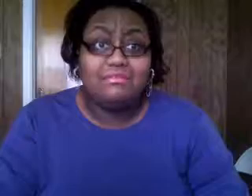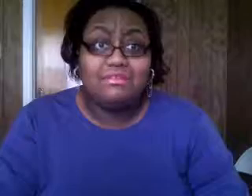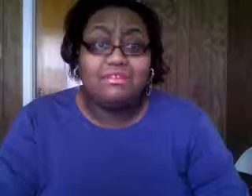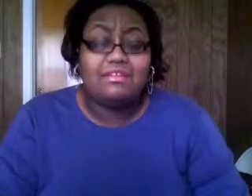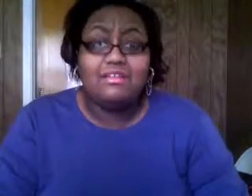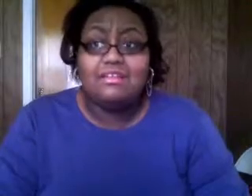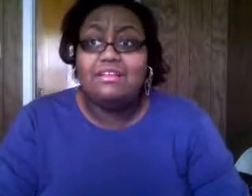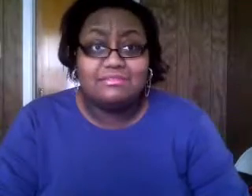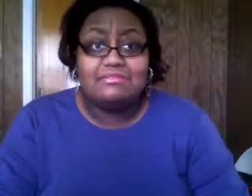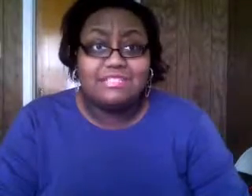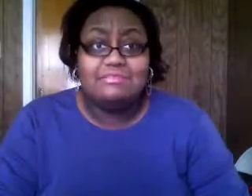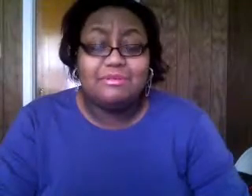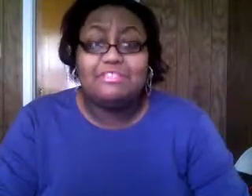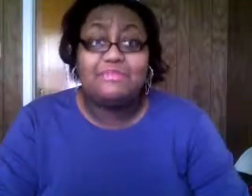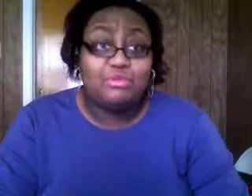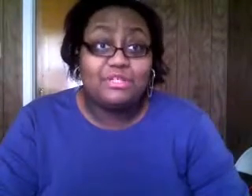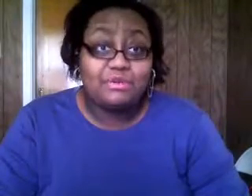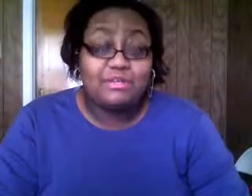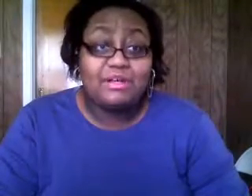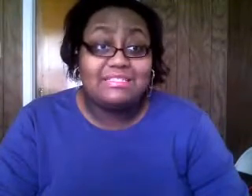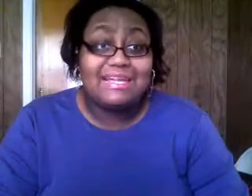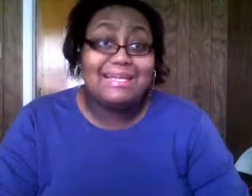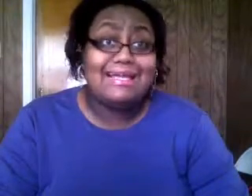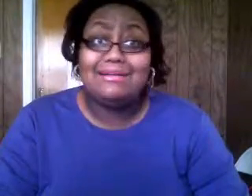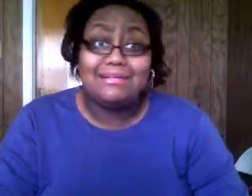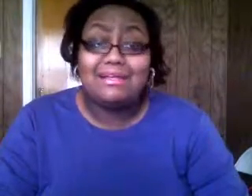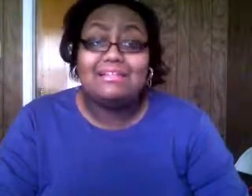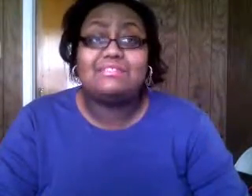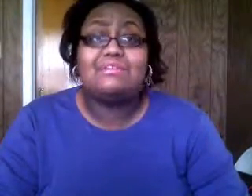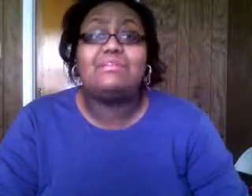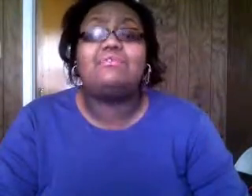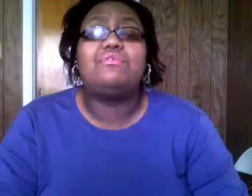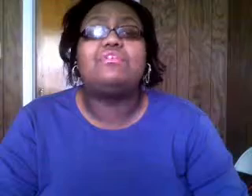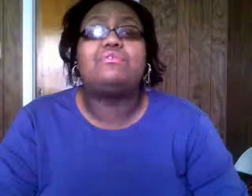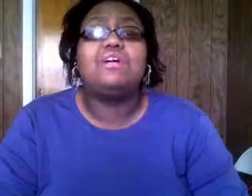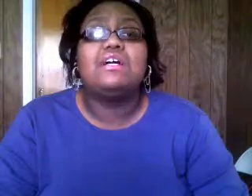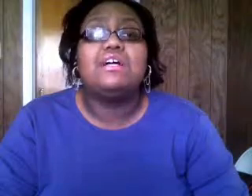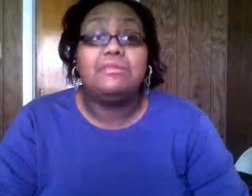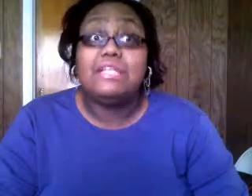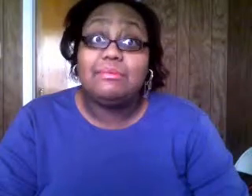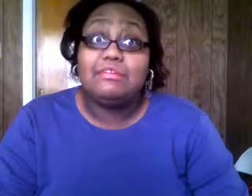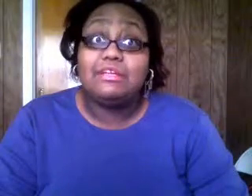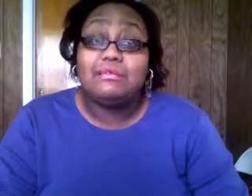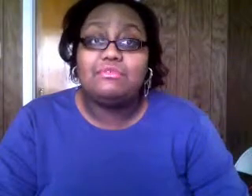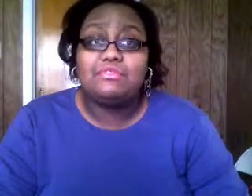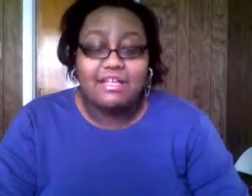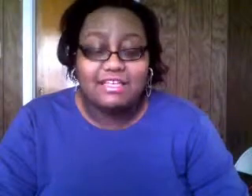it's a crazy people it's food to be going on outside i ain't going out there to see what i don't care what door they bet i be trying to come through so i